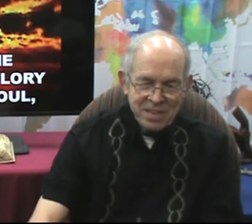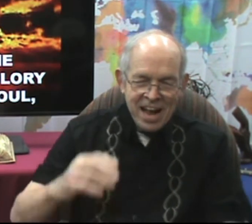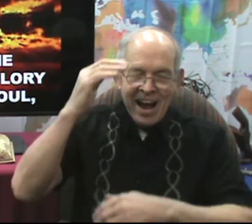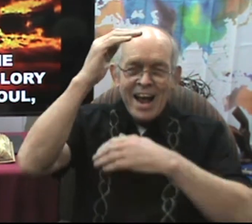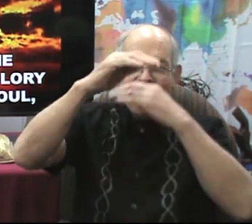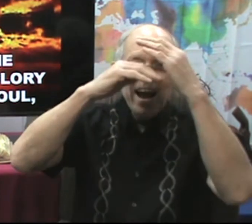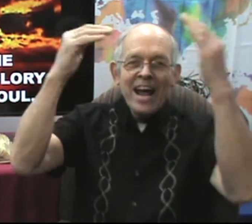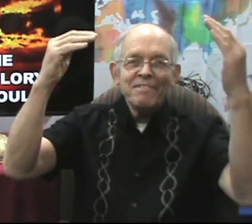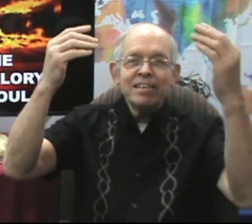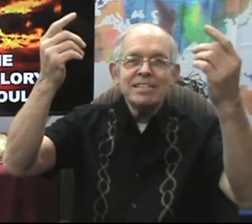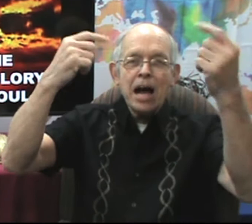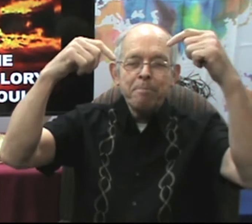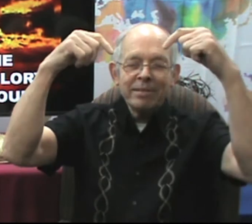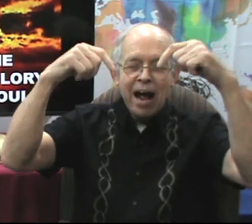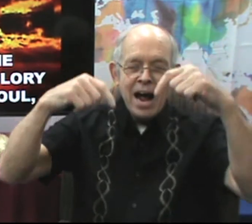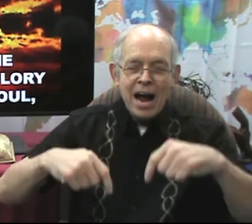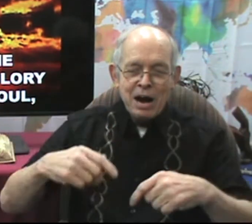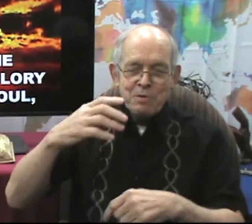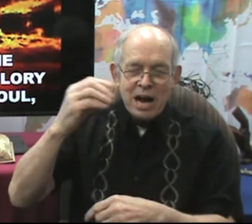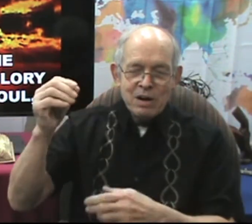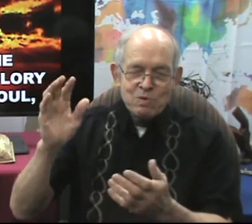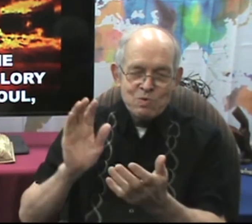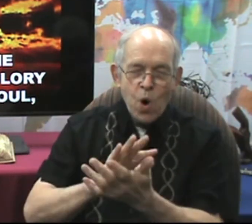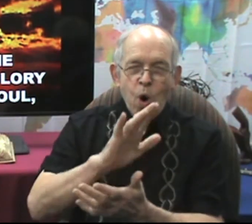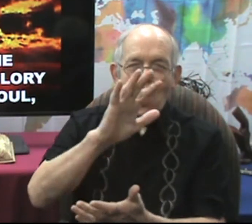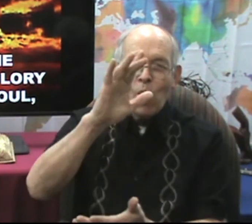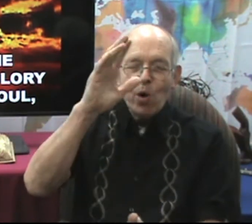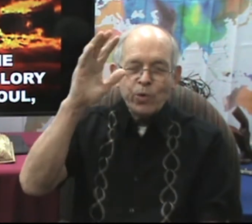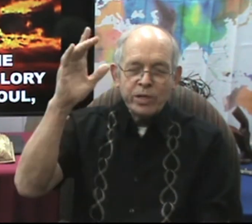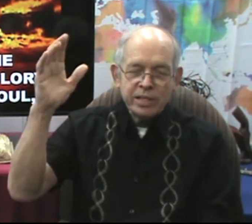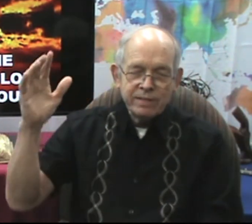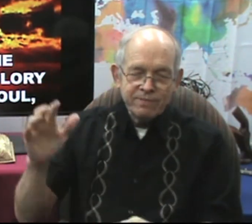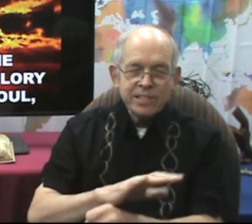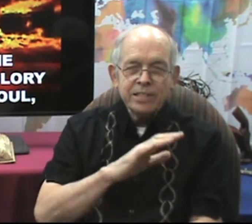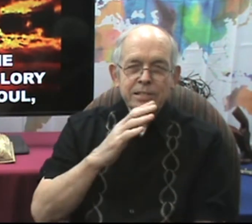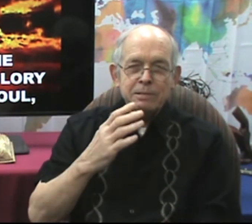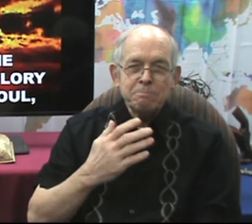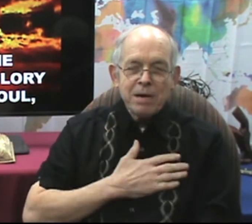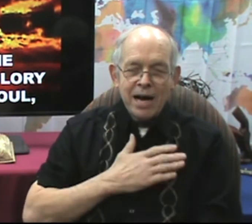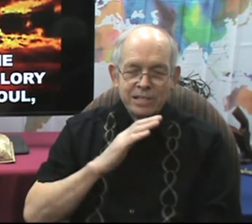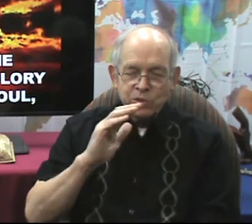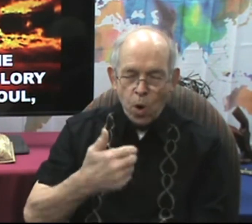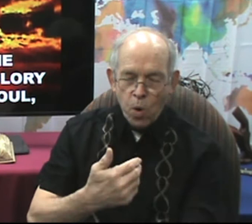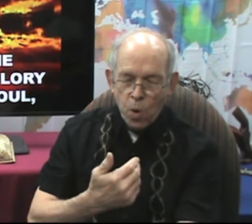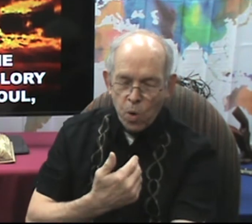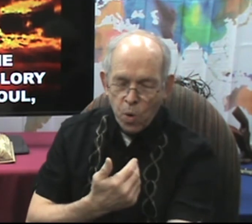Heaven came down and glory filled my soul.